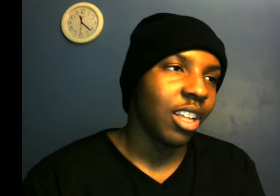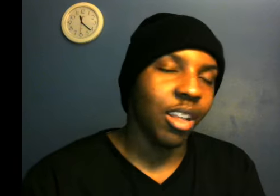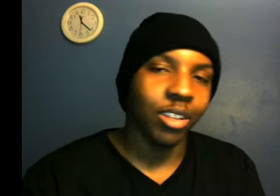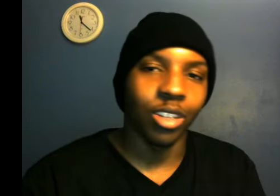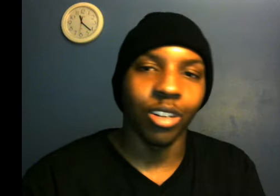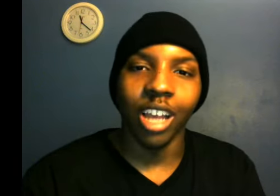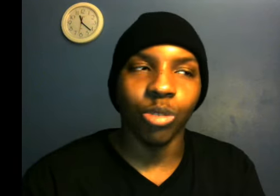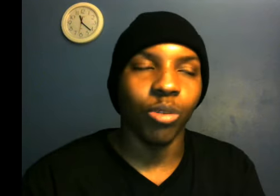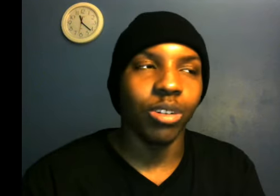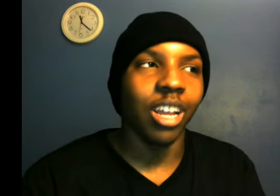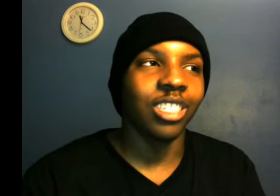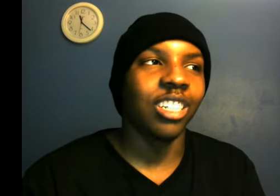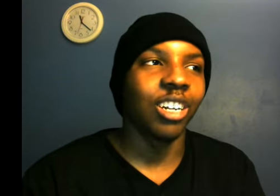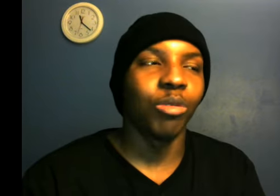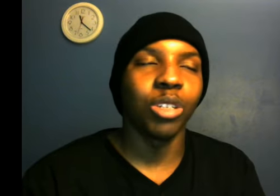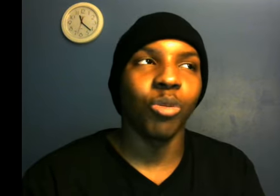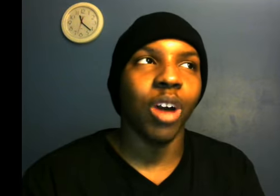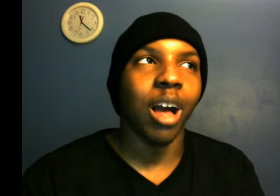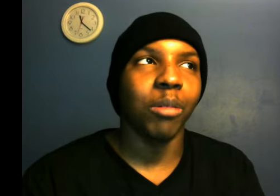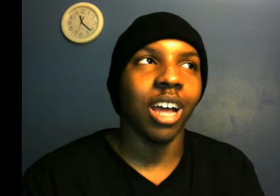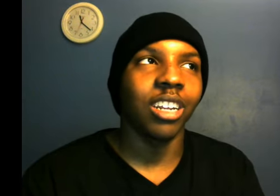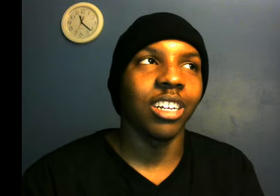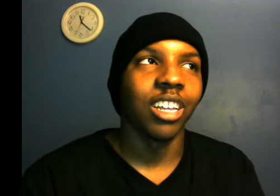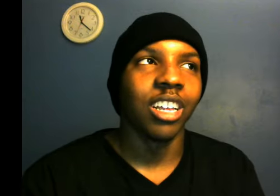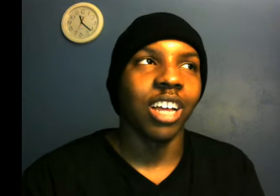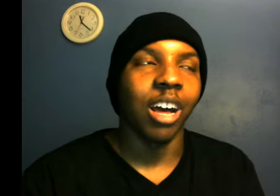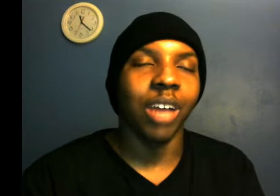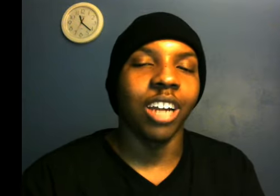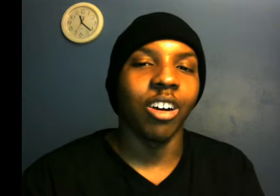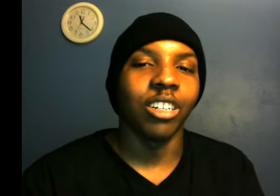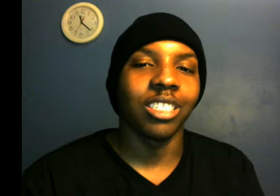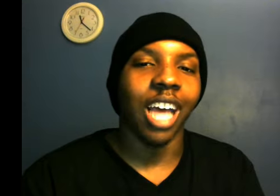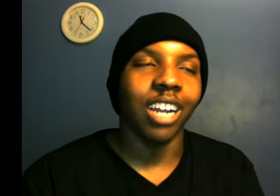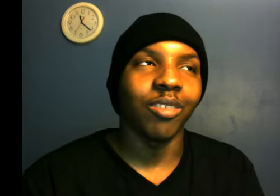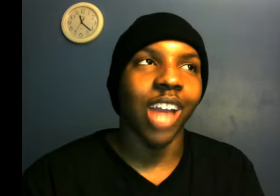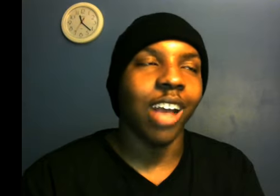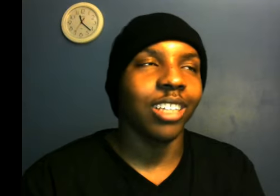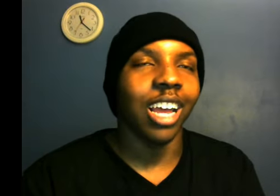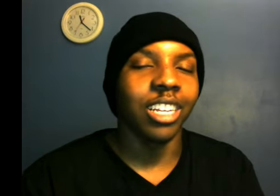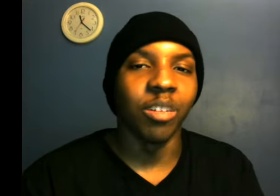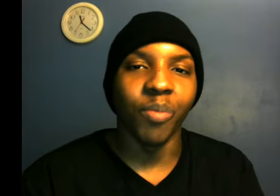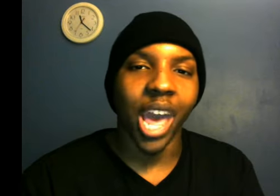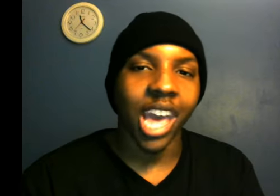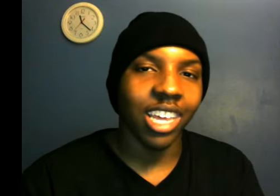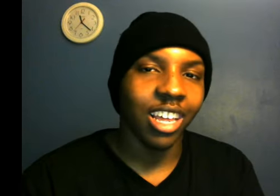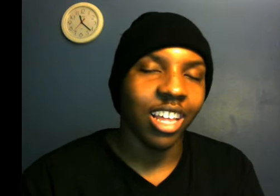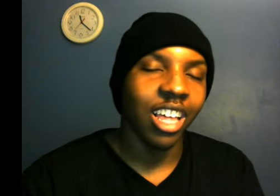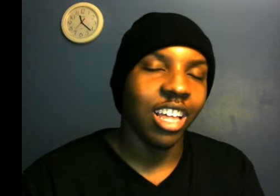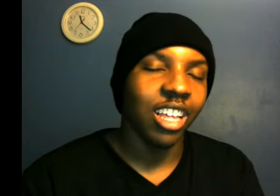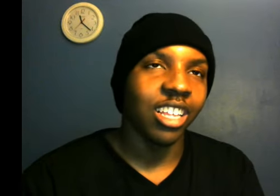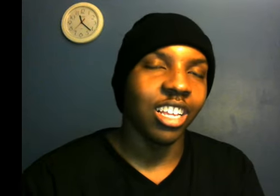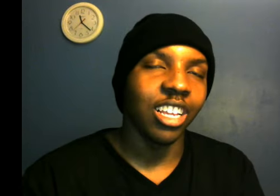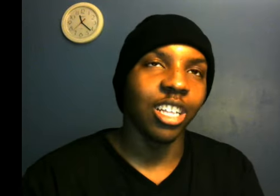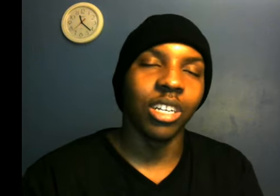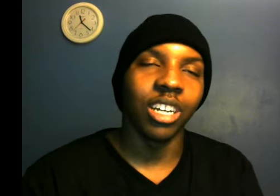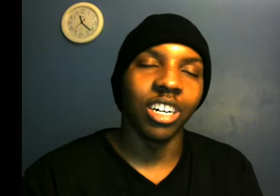So that's another reason why I'm kind of the side of not signing him back. Is because